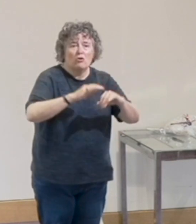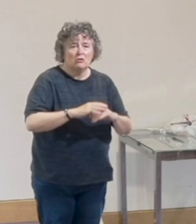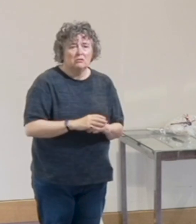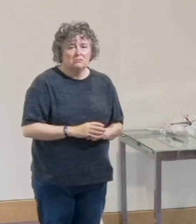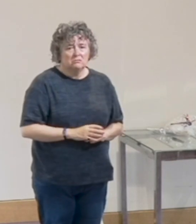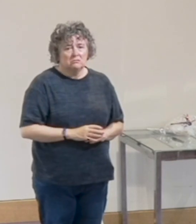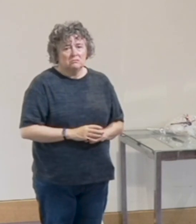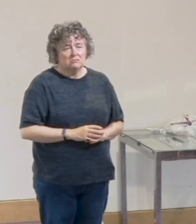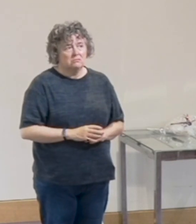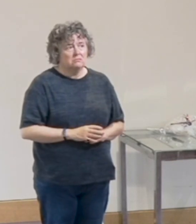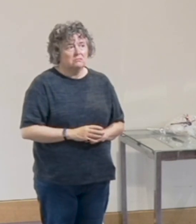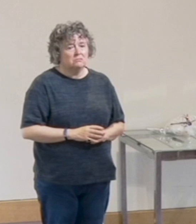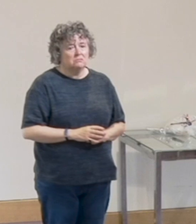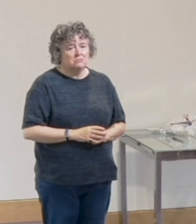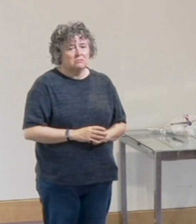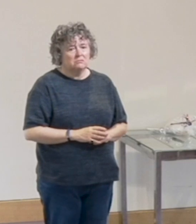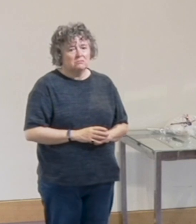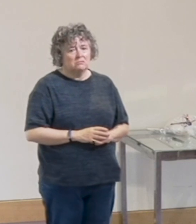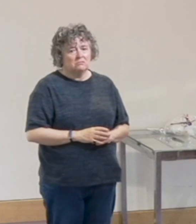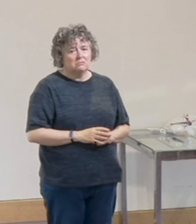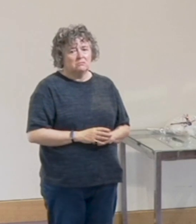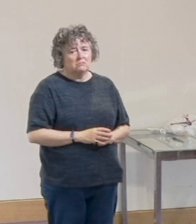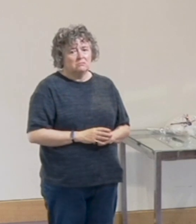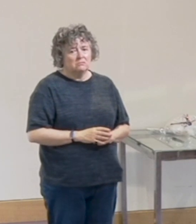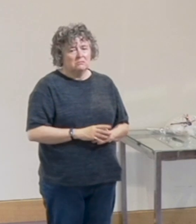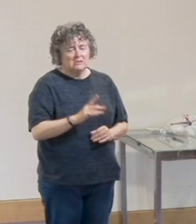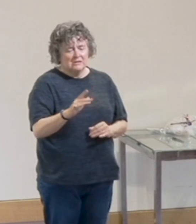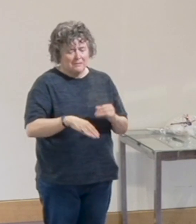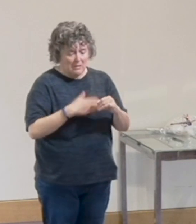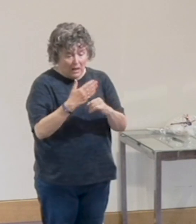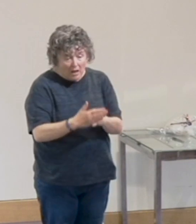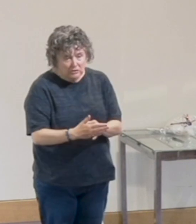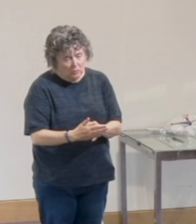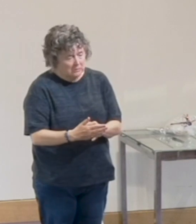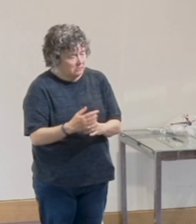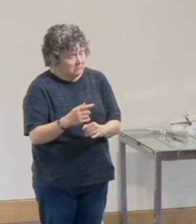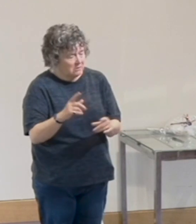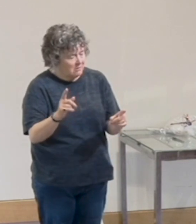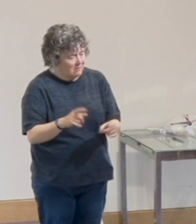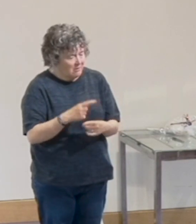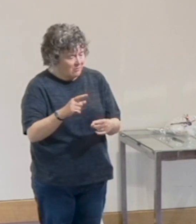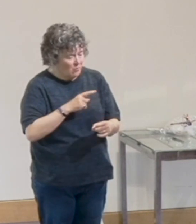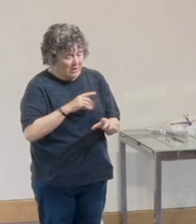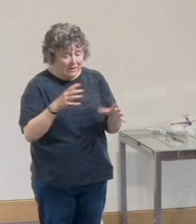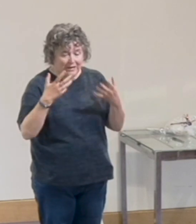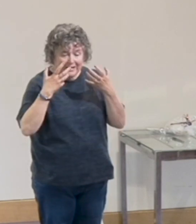except the last one, of course, because I'm allergic to cats. So that is definitely wrong. You mustn't do it.